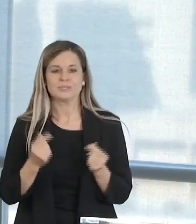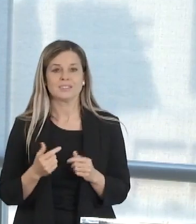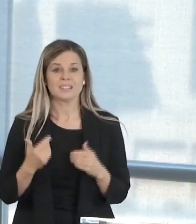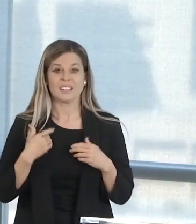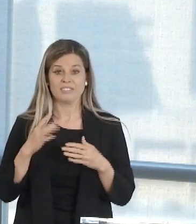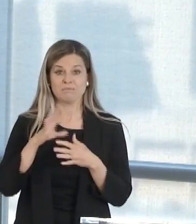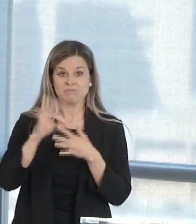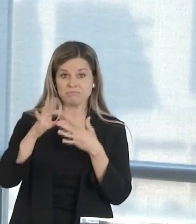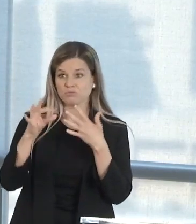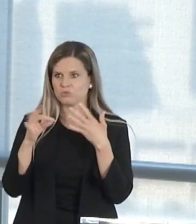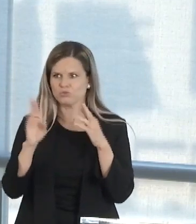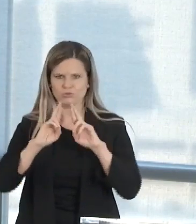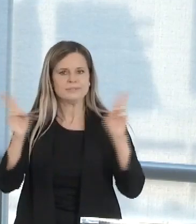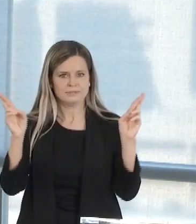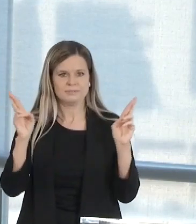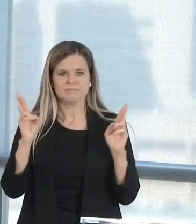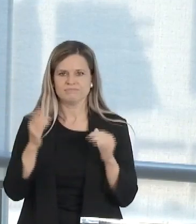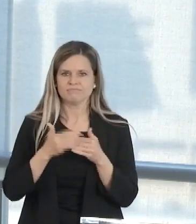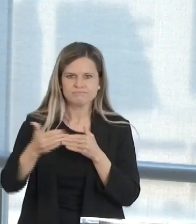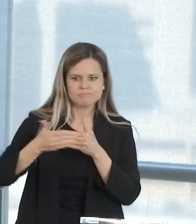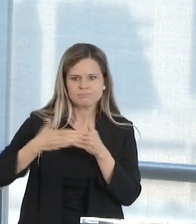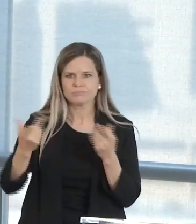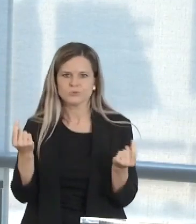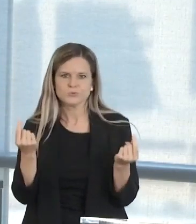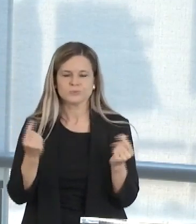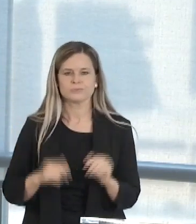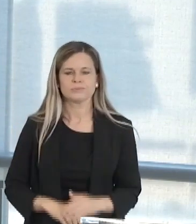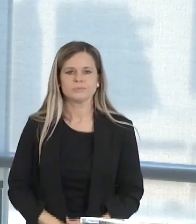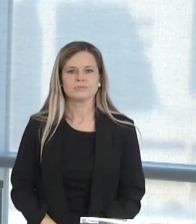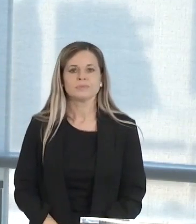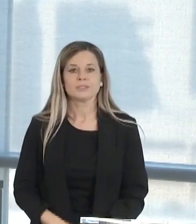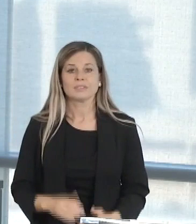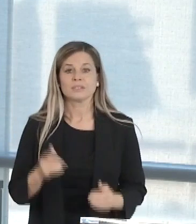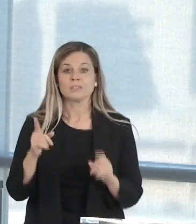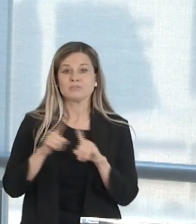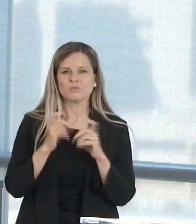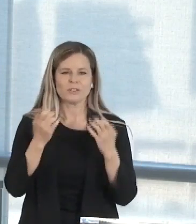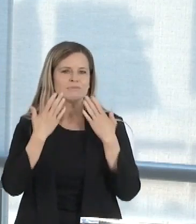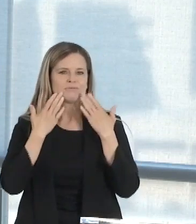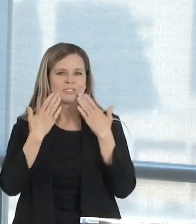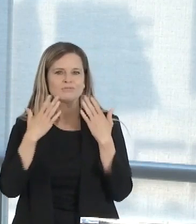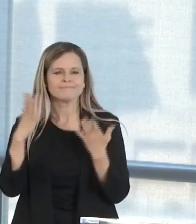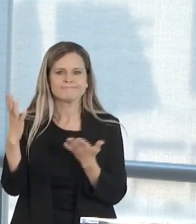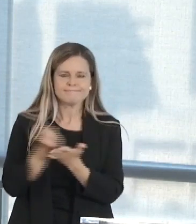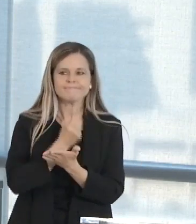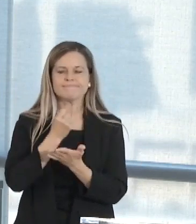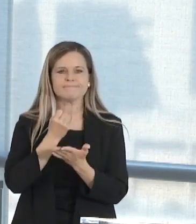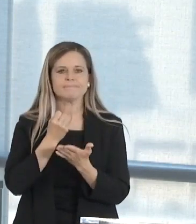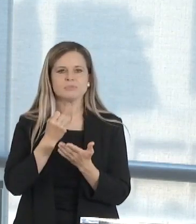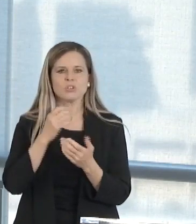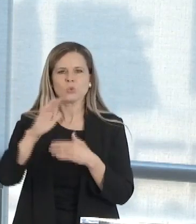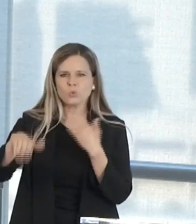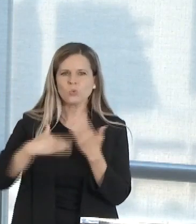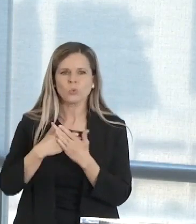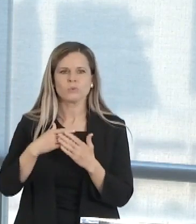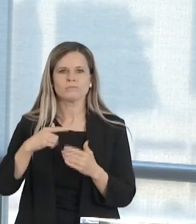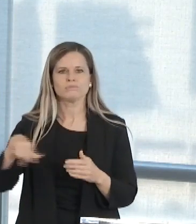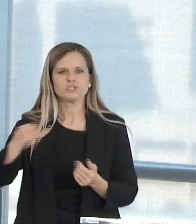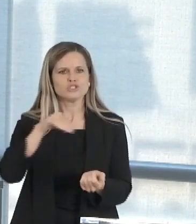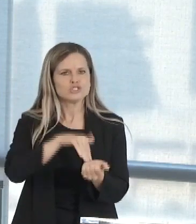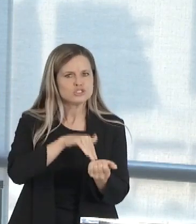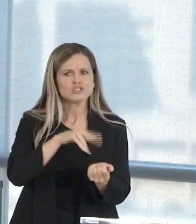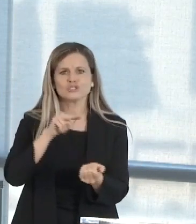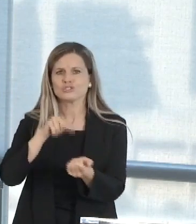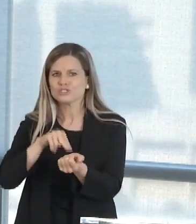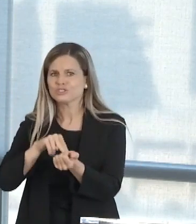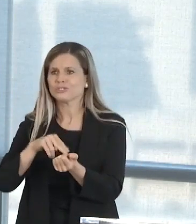who need it across this state. And also to take a moment to thank all of the healthcare workers, those on the front lines, the doctors, the